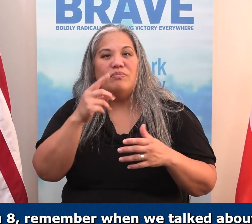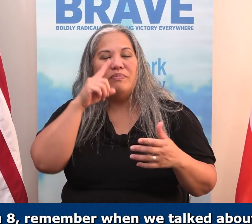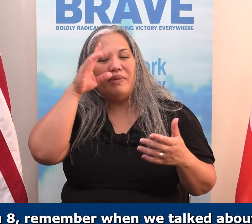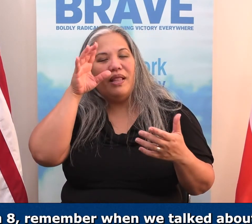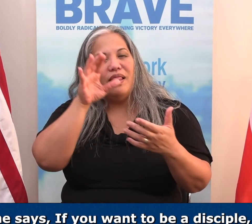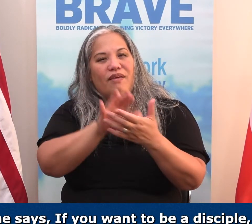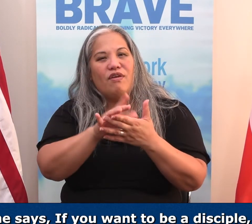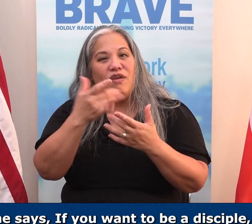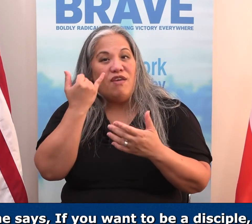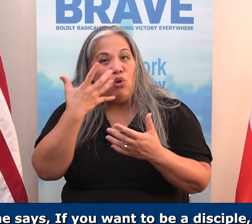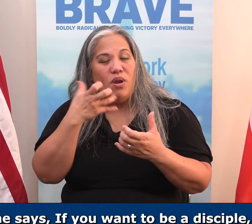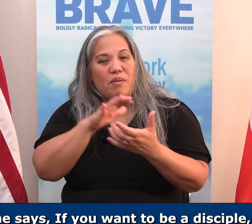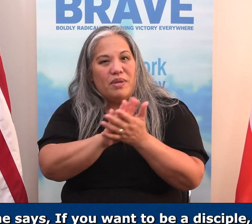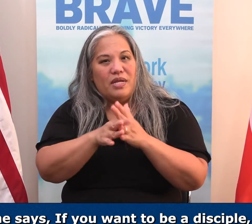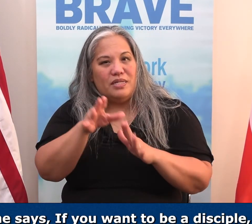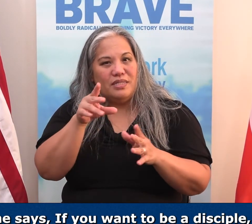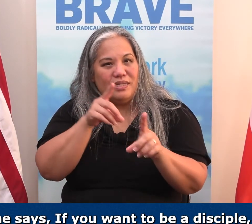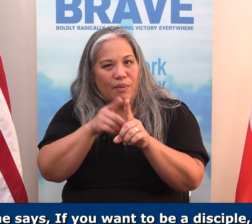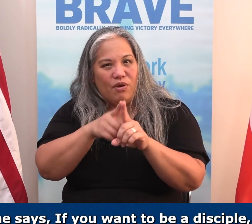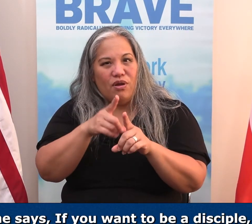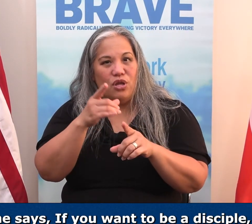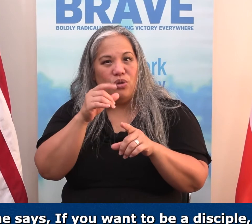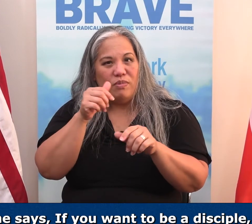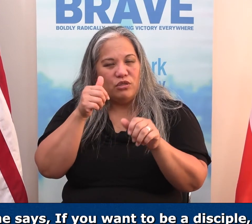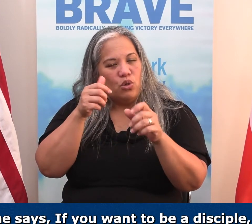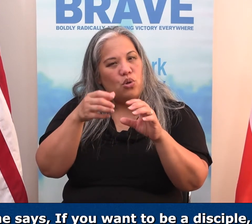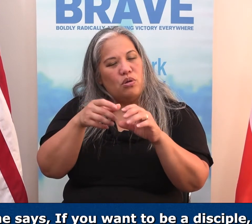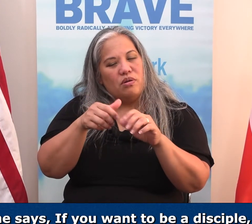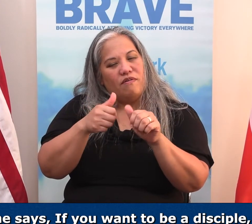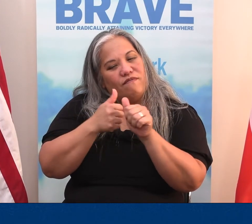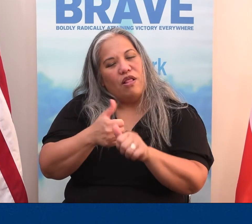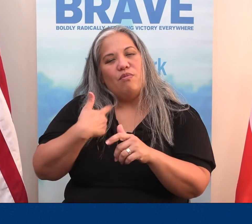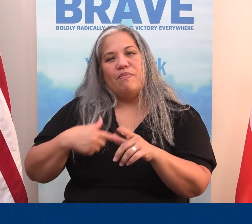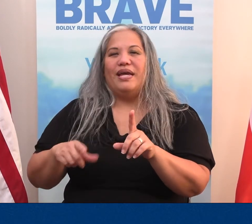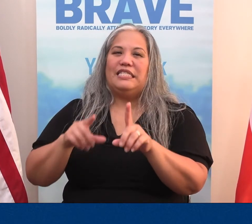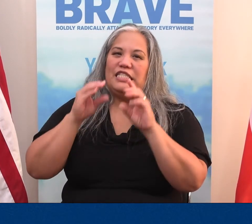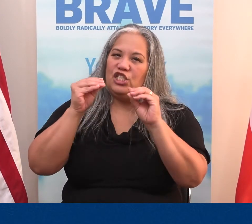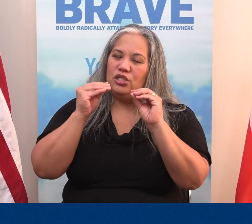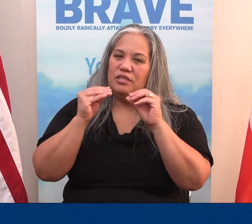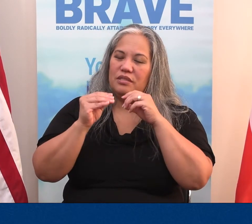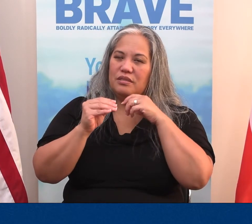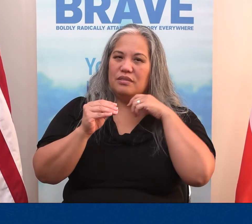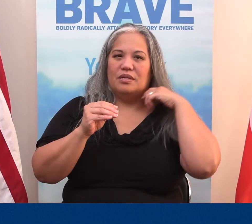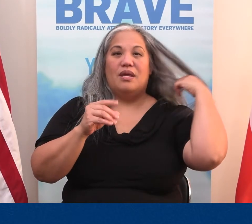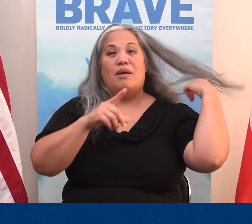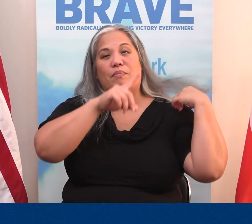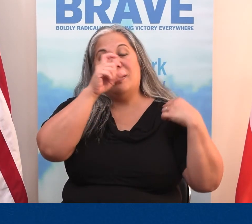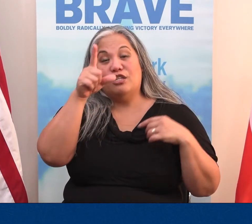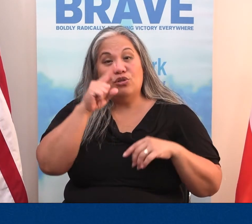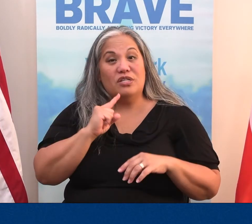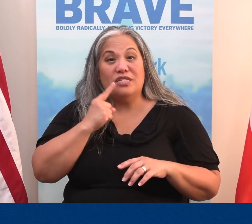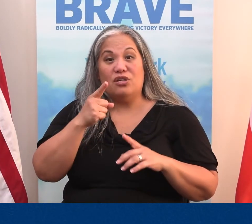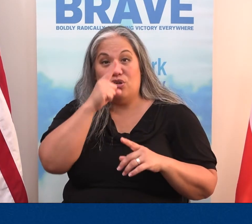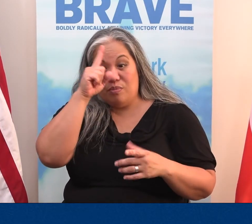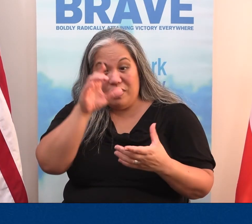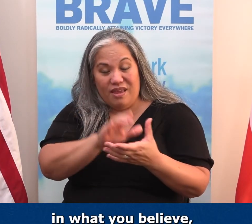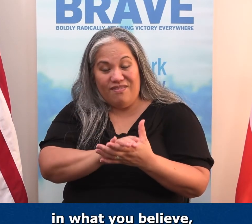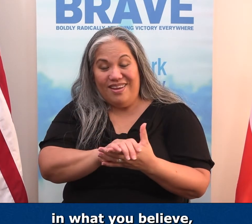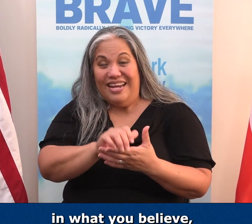who believed, he says, if you want to be a disciple, you've got to hold to my teaching. You've got to obey my teaching. And just because you're sincere in what you